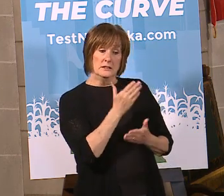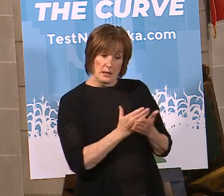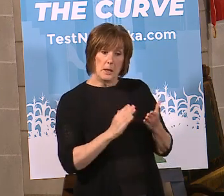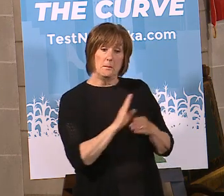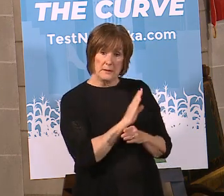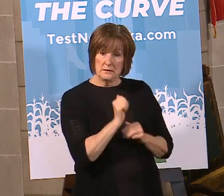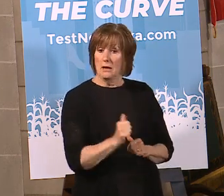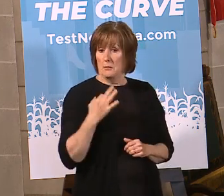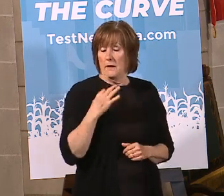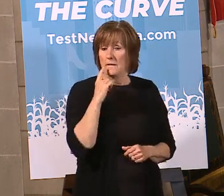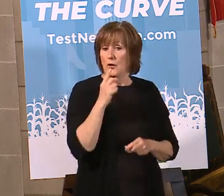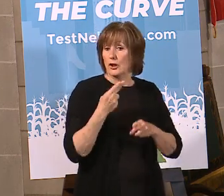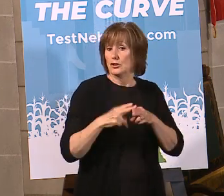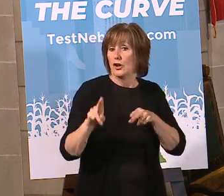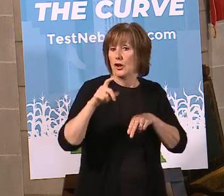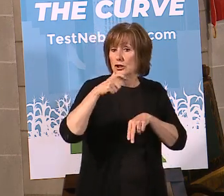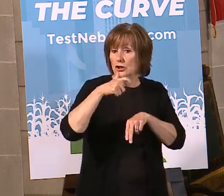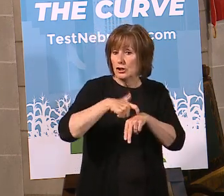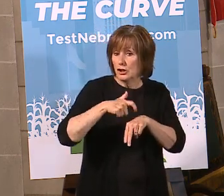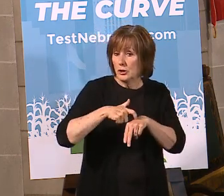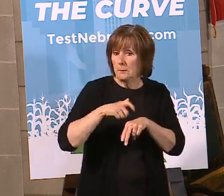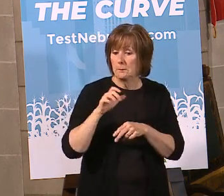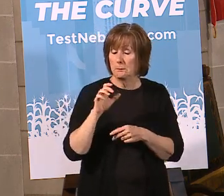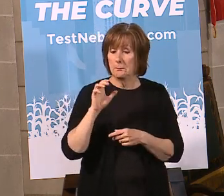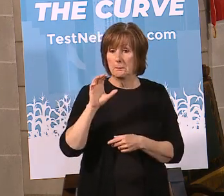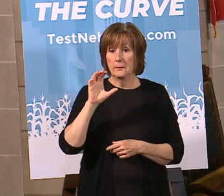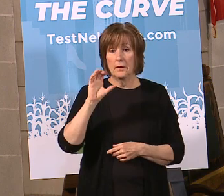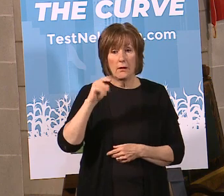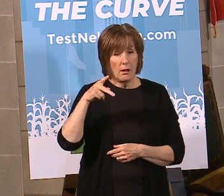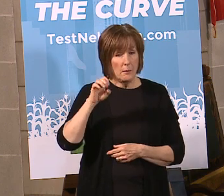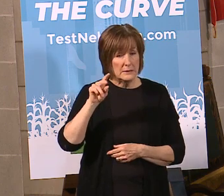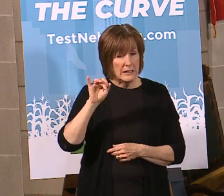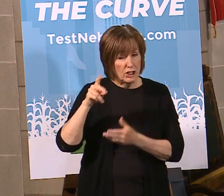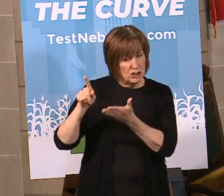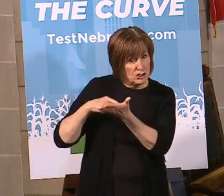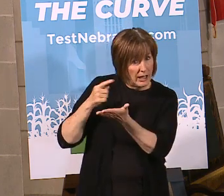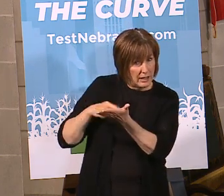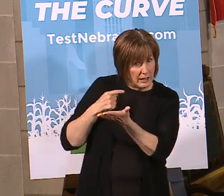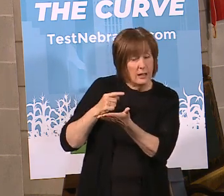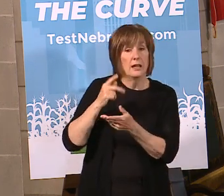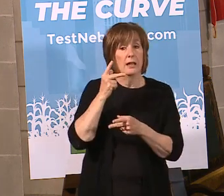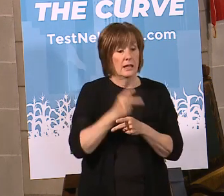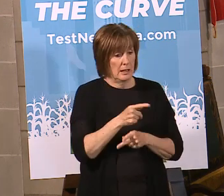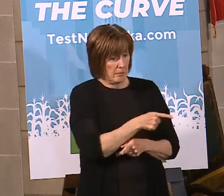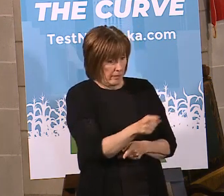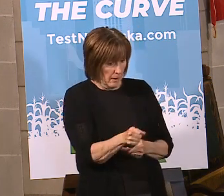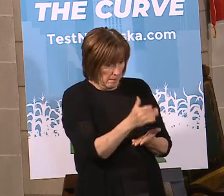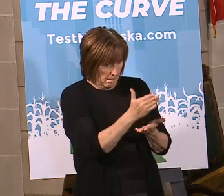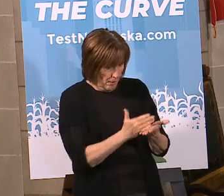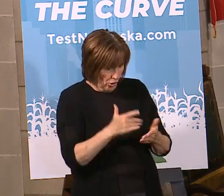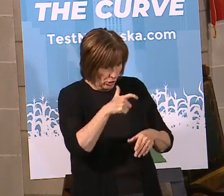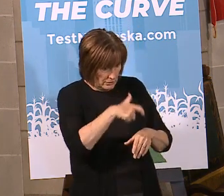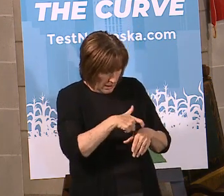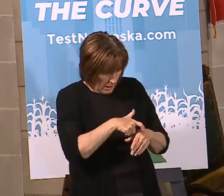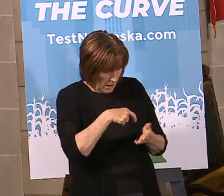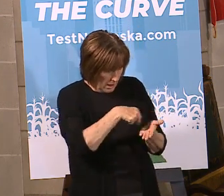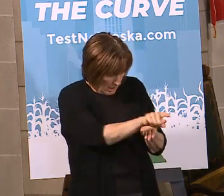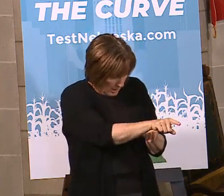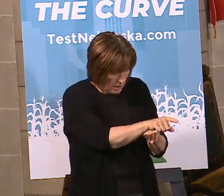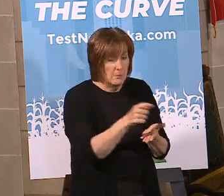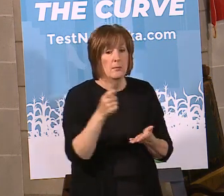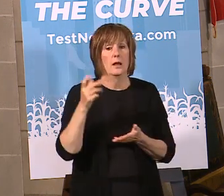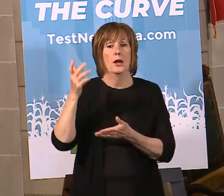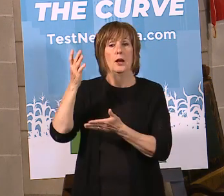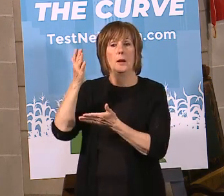can apply for, which allow you to be able to keep your people on part-time, and then part-time they receive unemployment benefits.